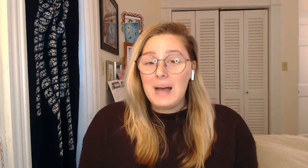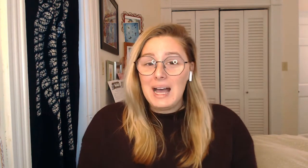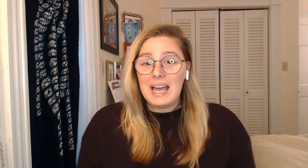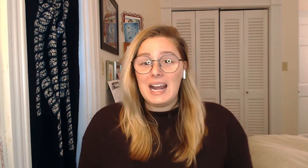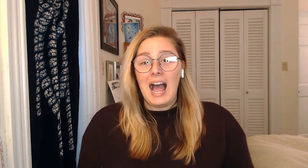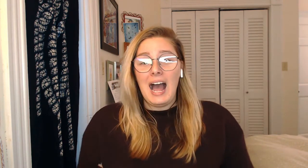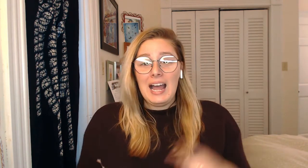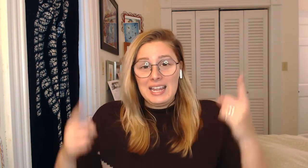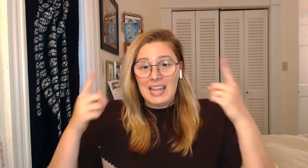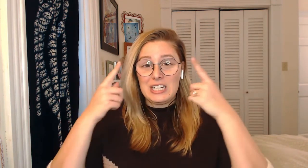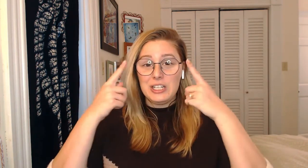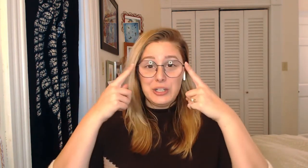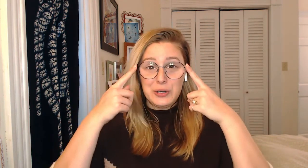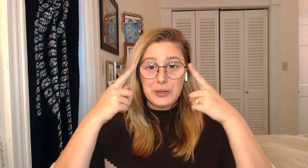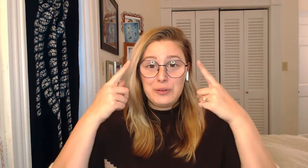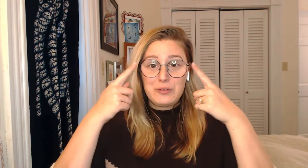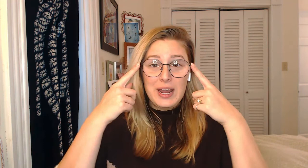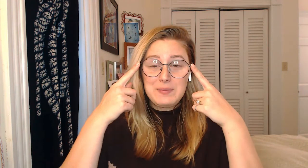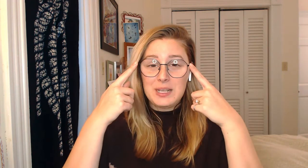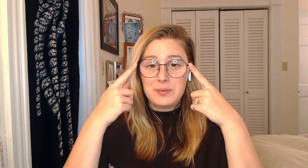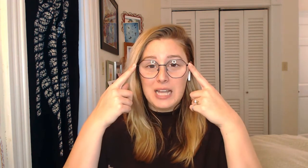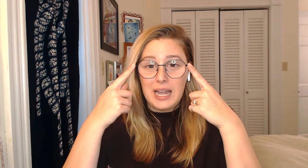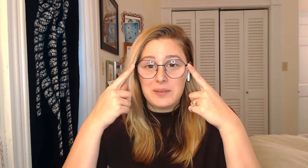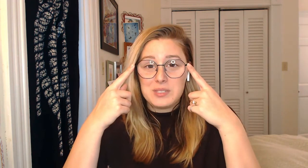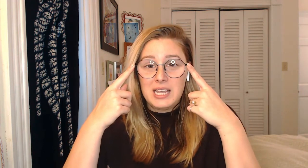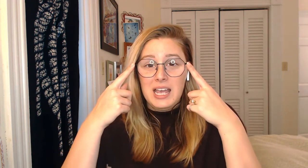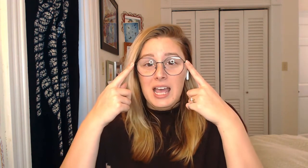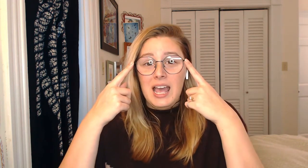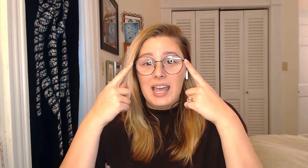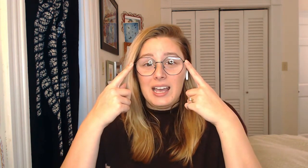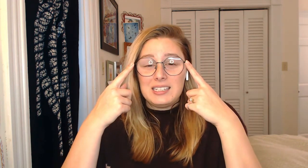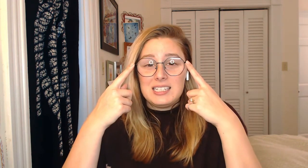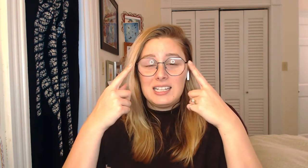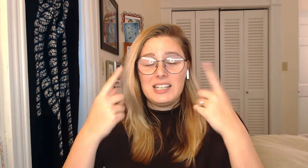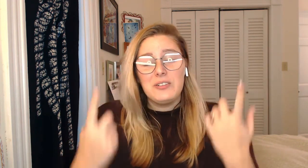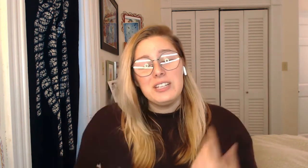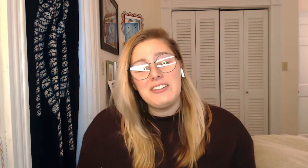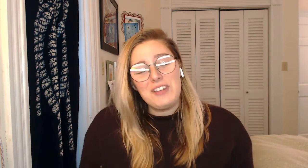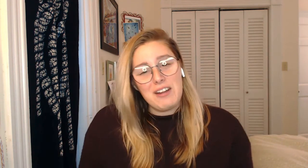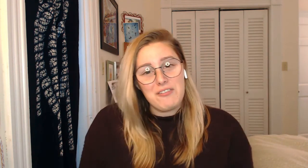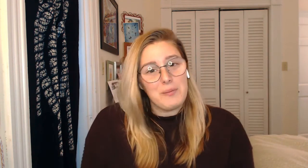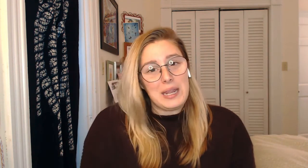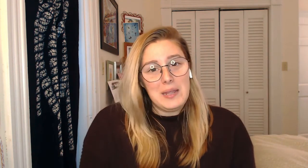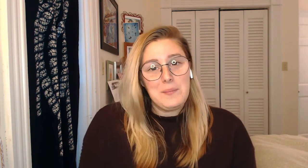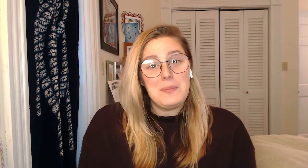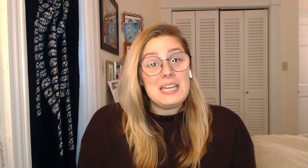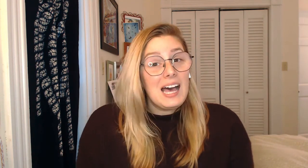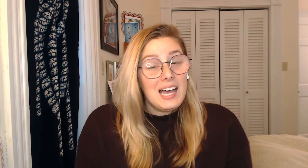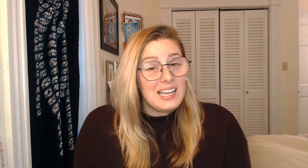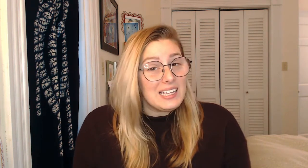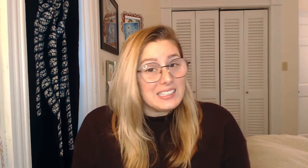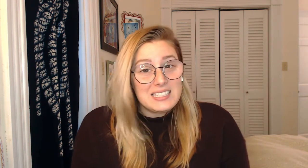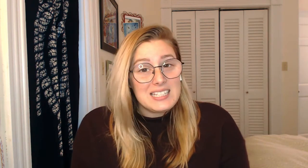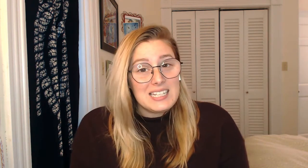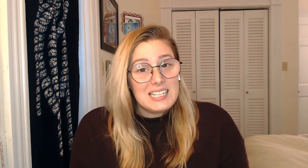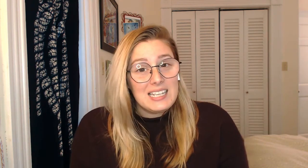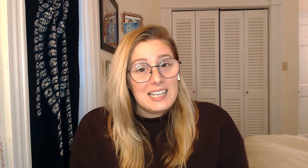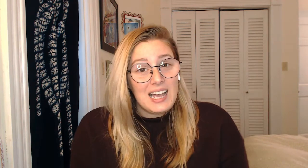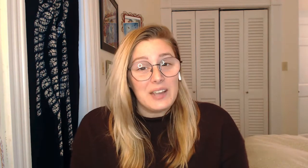I get new frames sometimes. And they're really fun for me because I wear